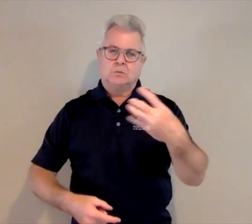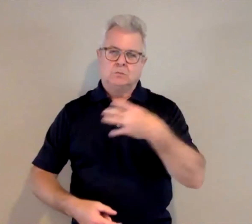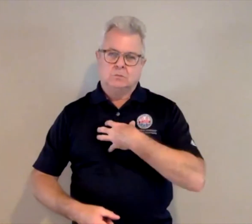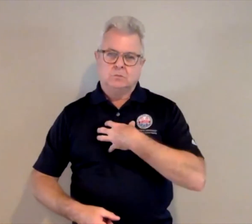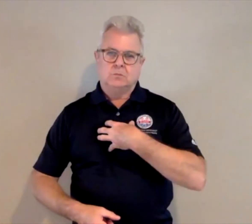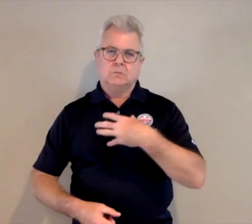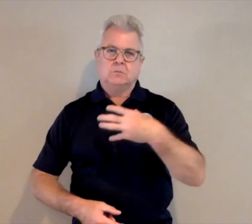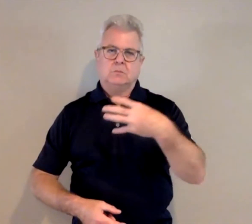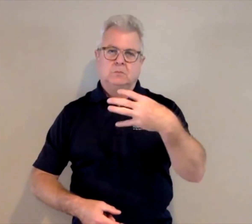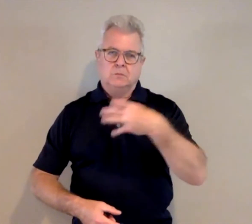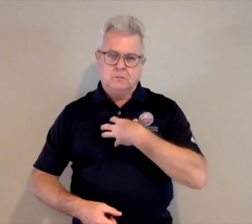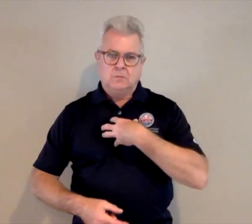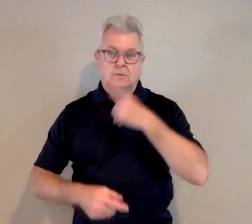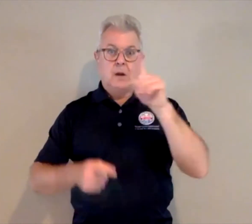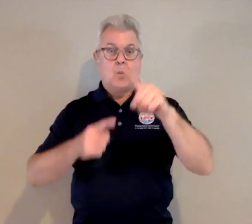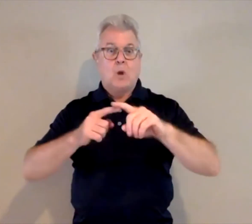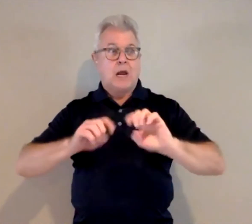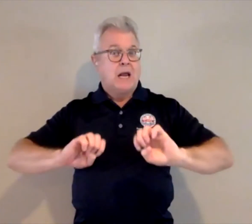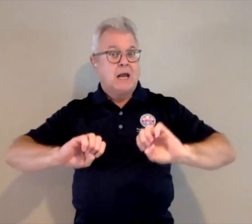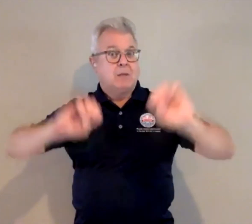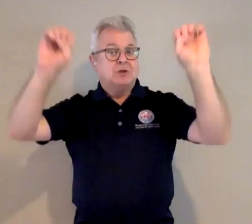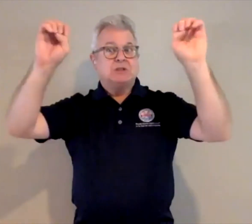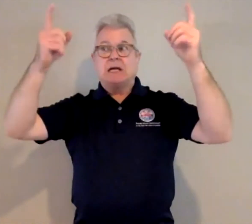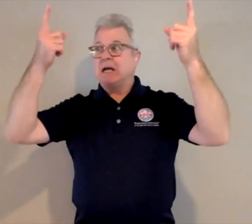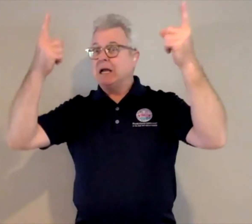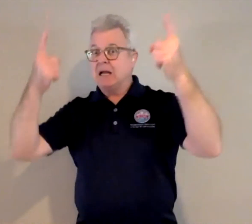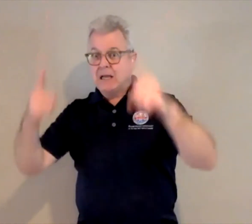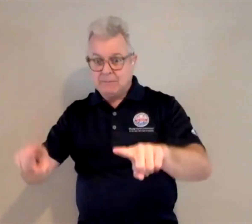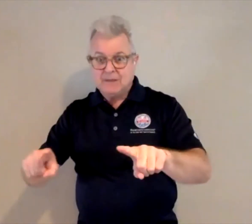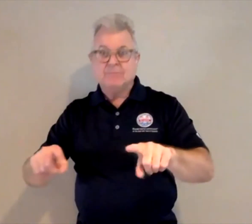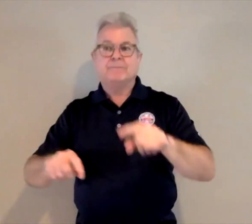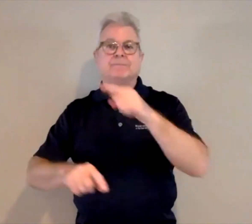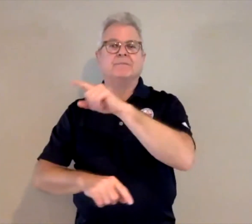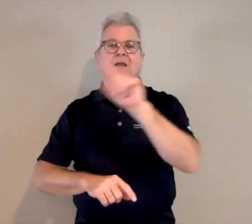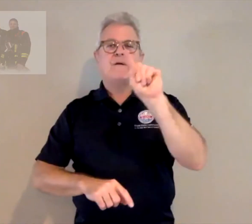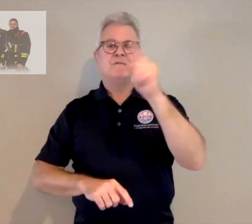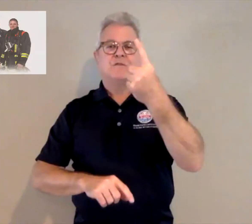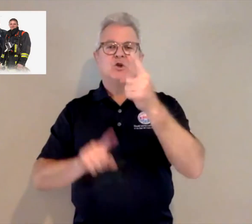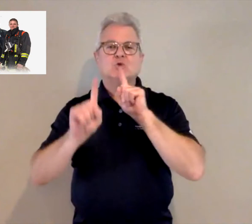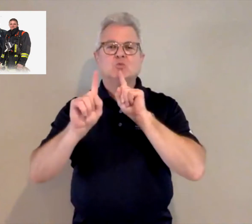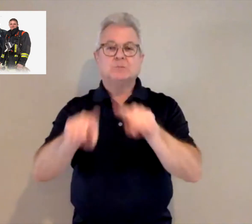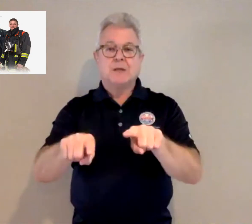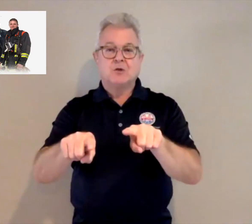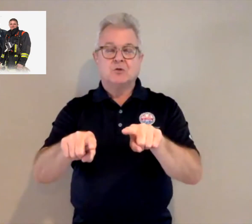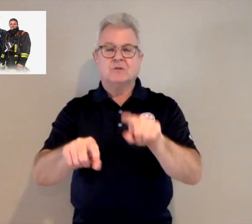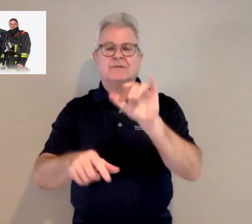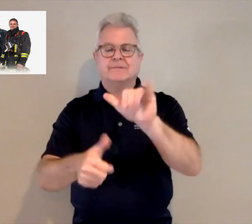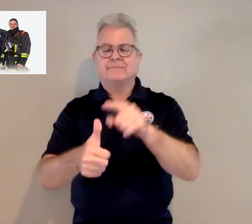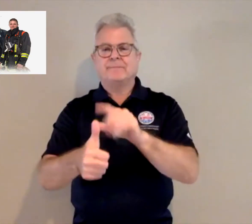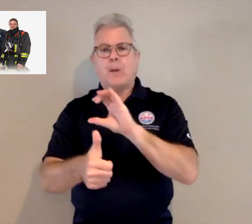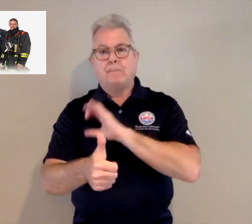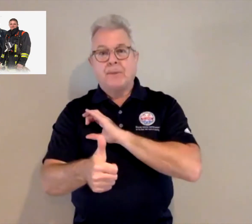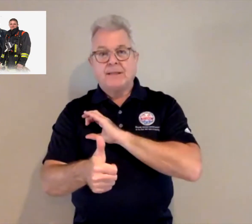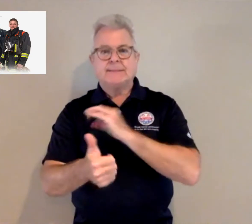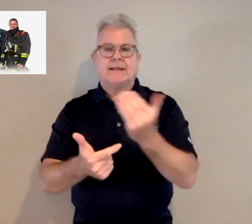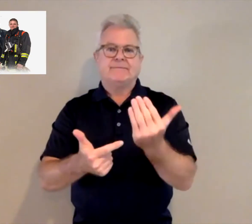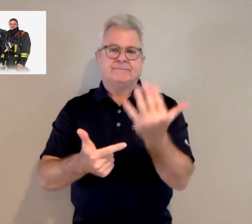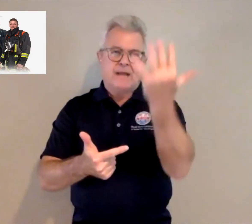people with wheelchairs would complain that during an emergency the first responders, the